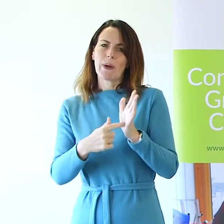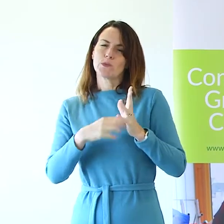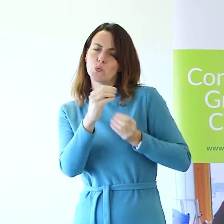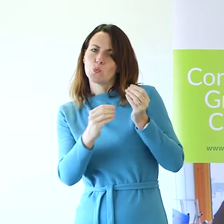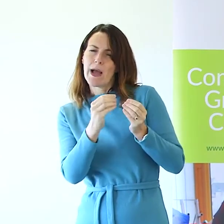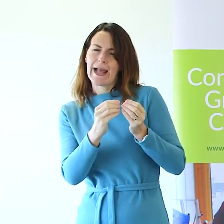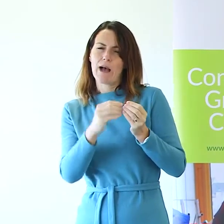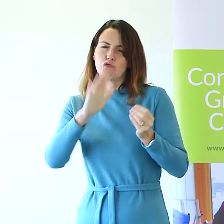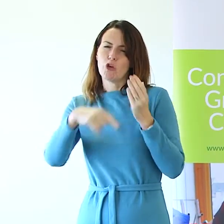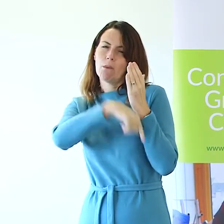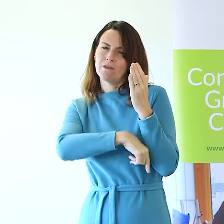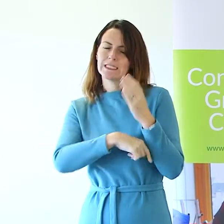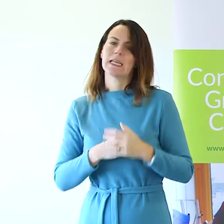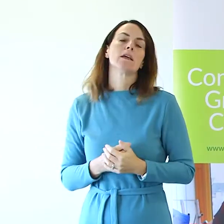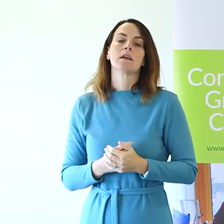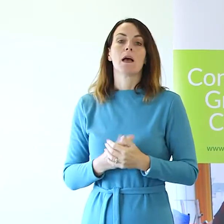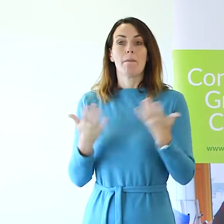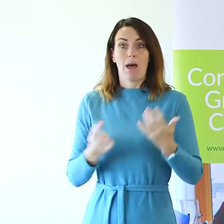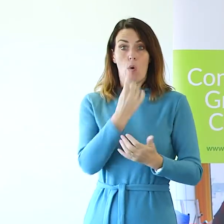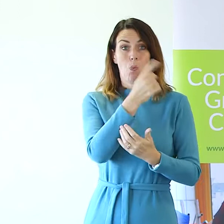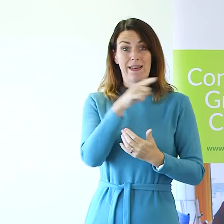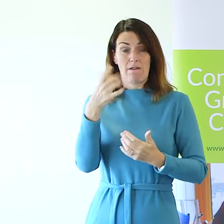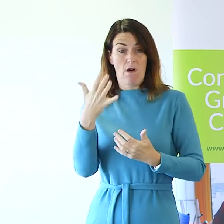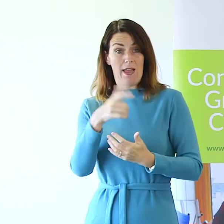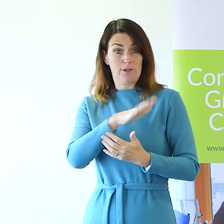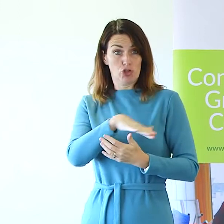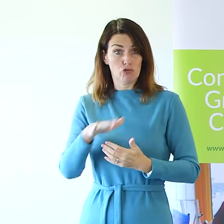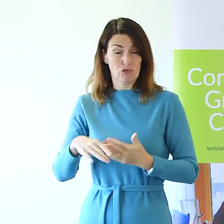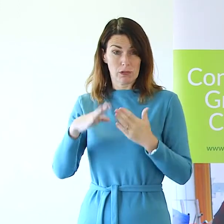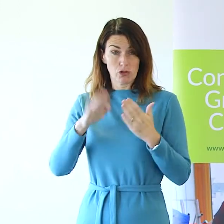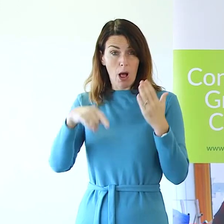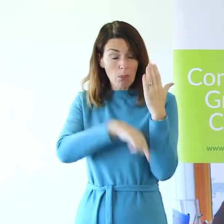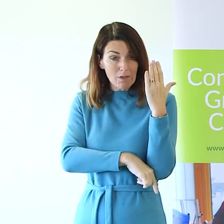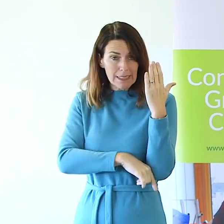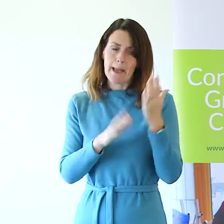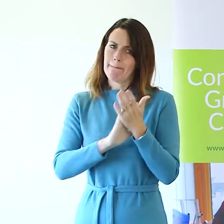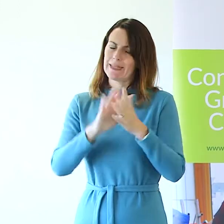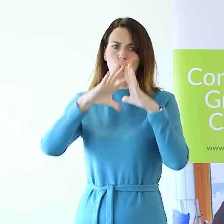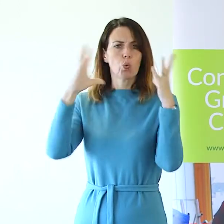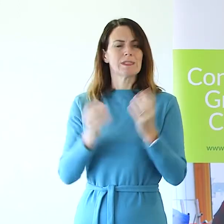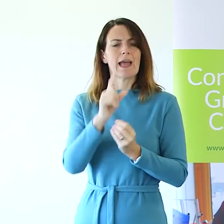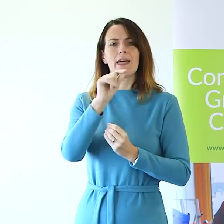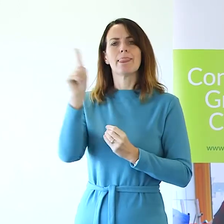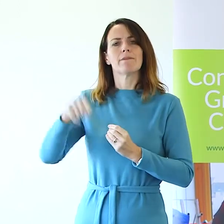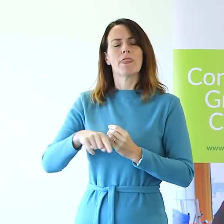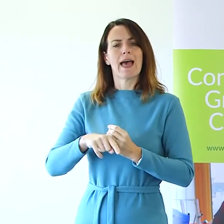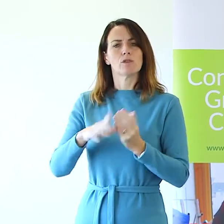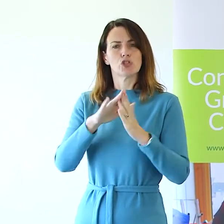But even at one in five, this still represents nearly 11,000 children in Milton Keynes who live in poverty.